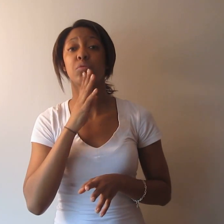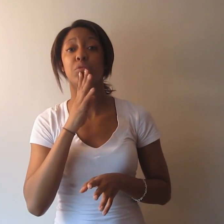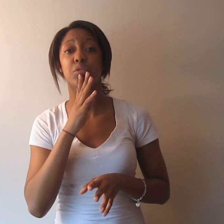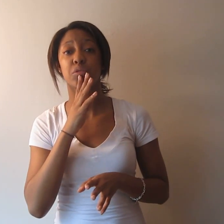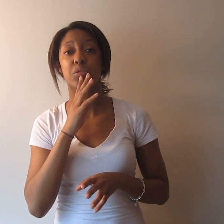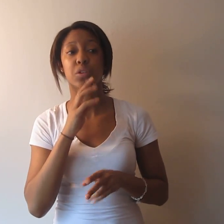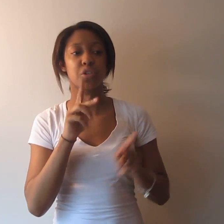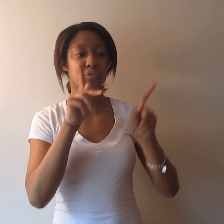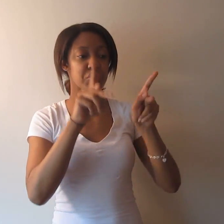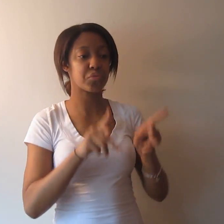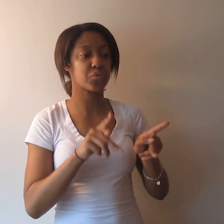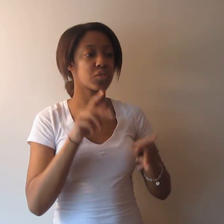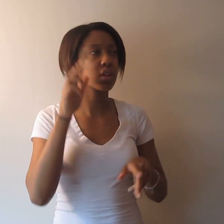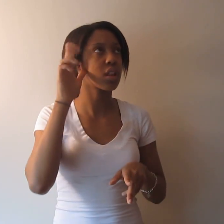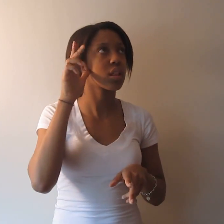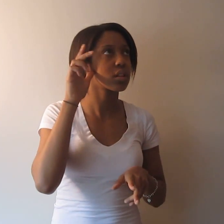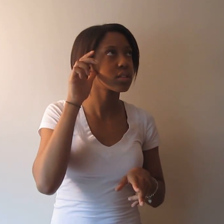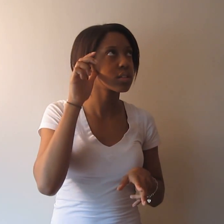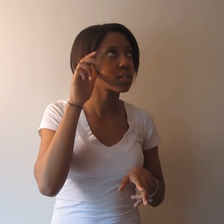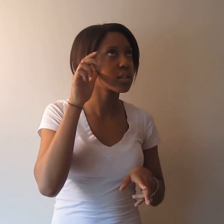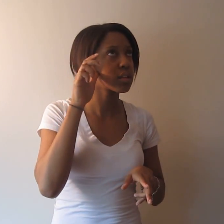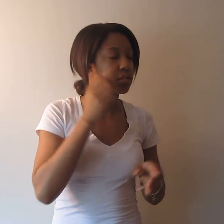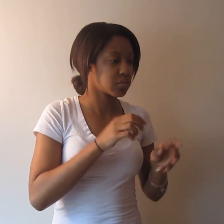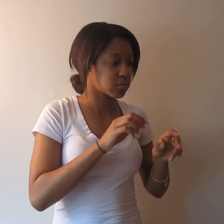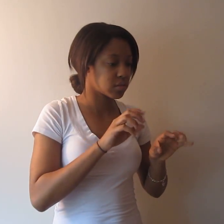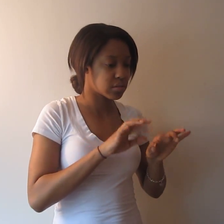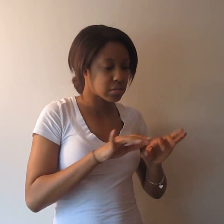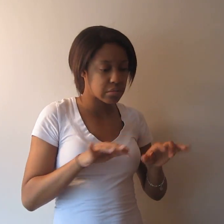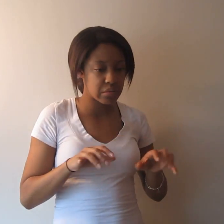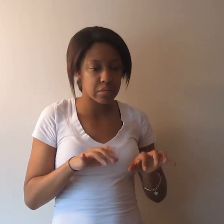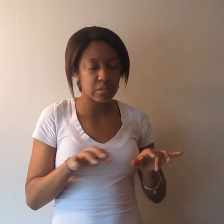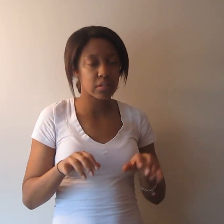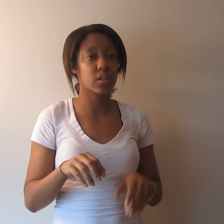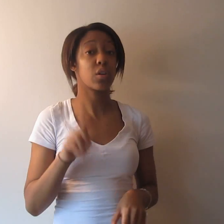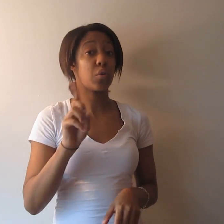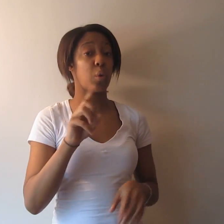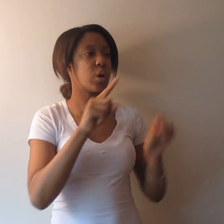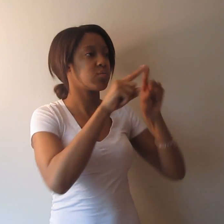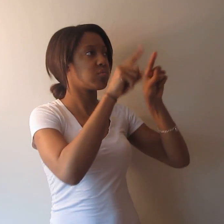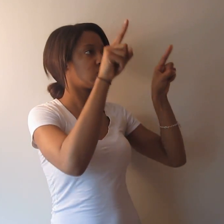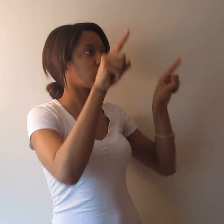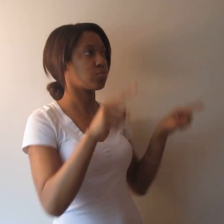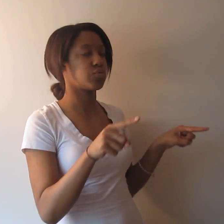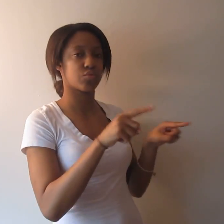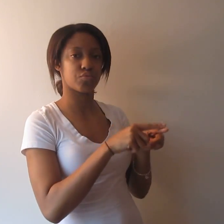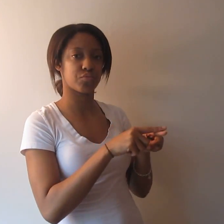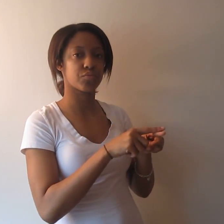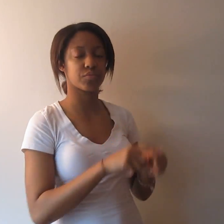Cristen music and And next one is backbone,